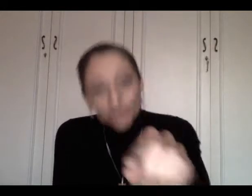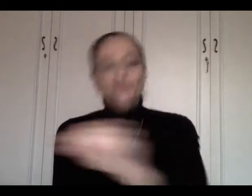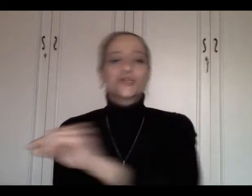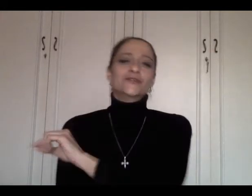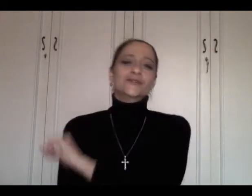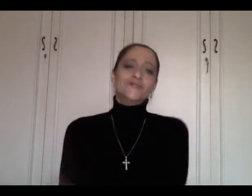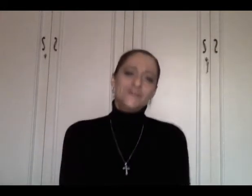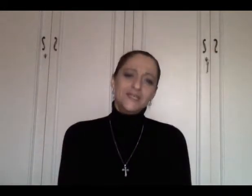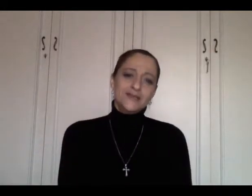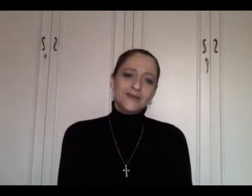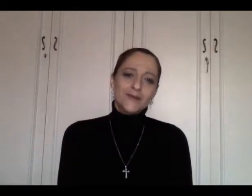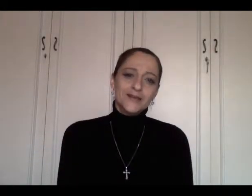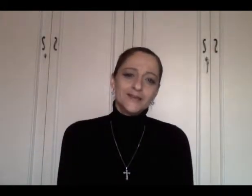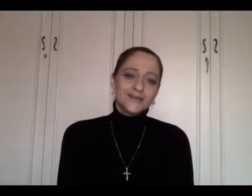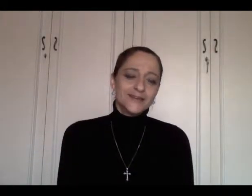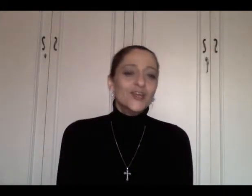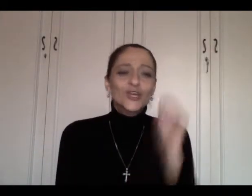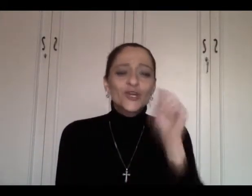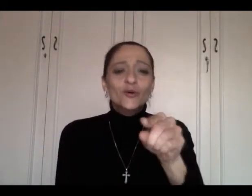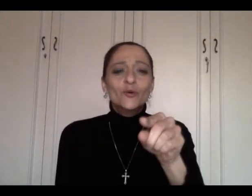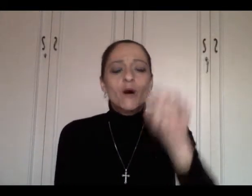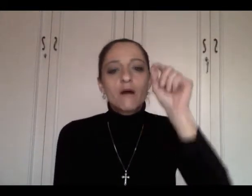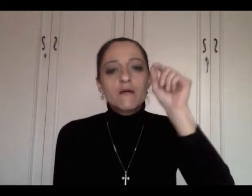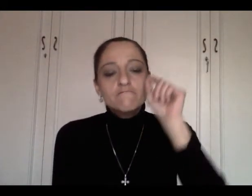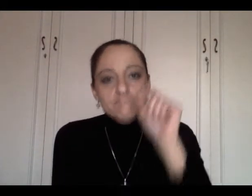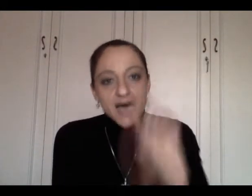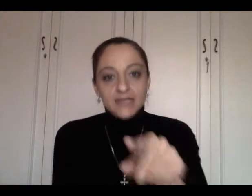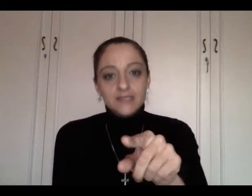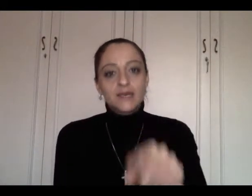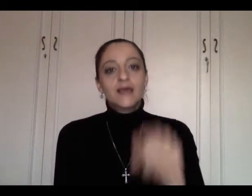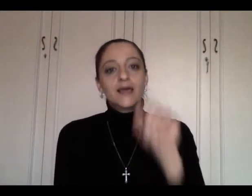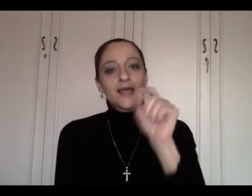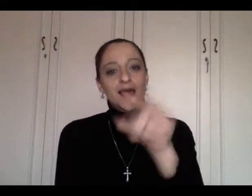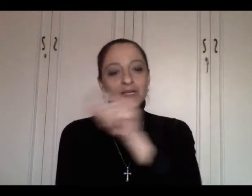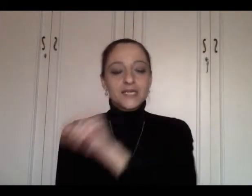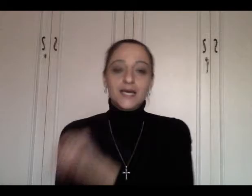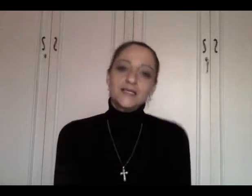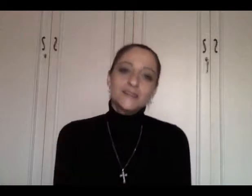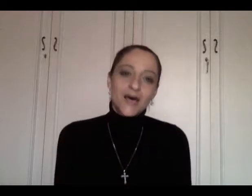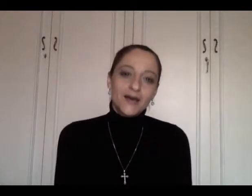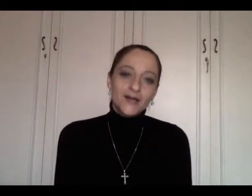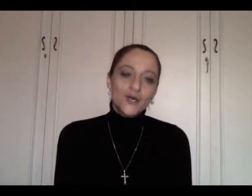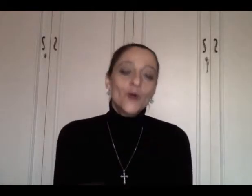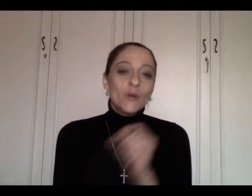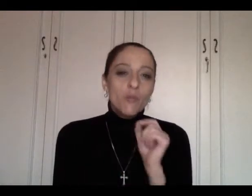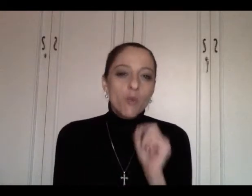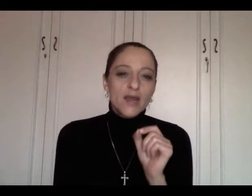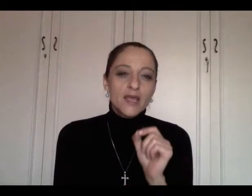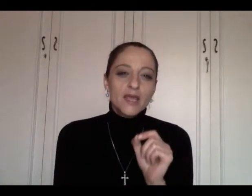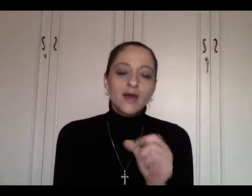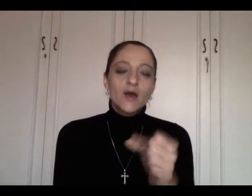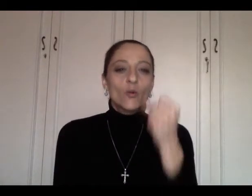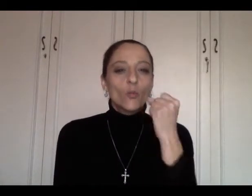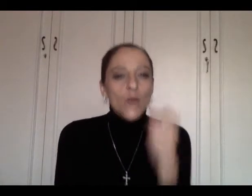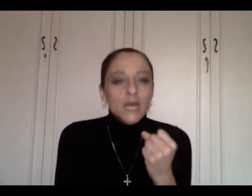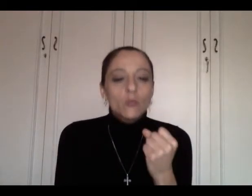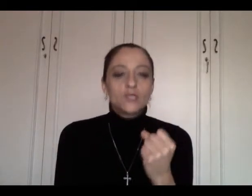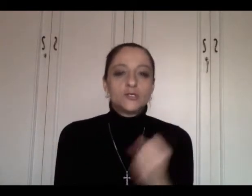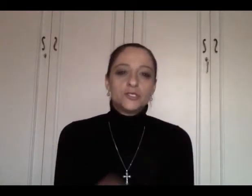deserve to be celebrated. You are amazing. Come and tell us about it. We want to hear. We want to